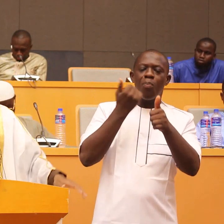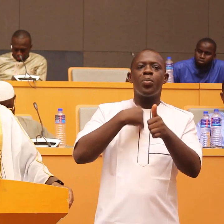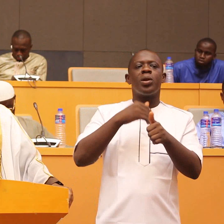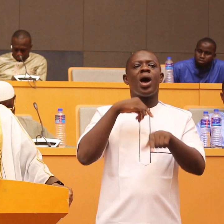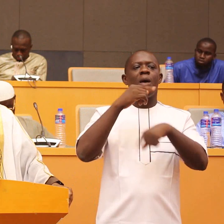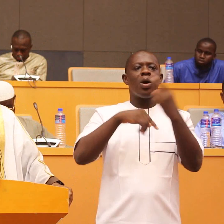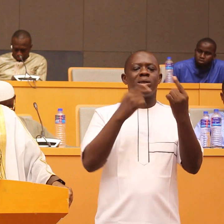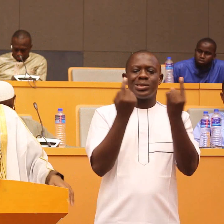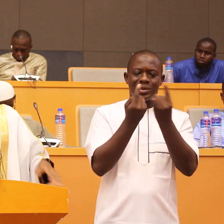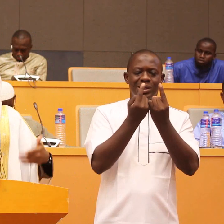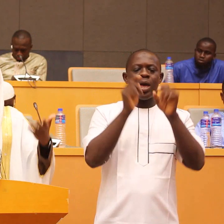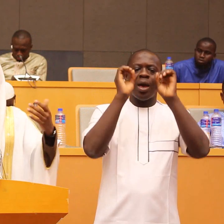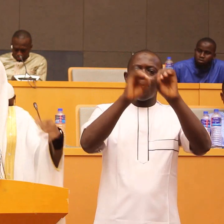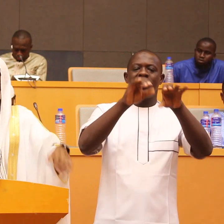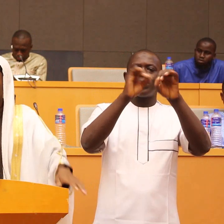has